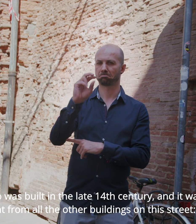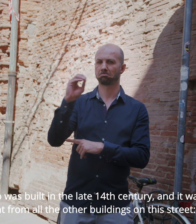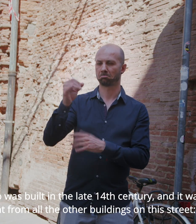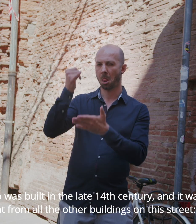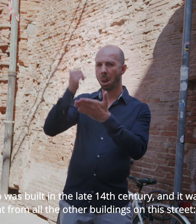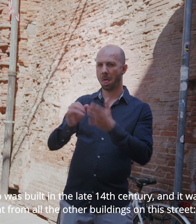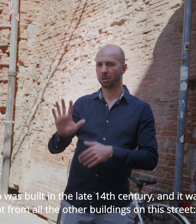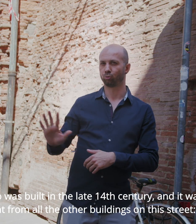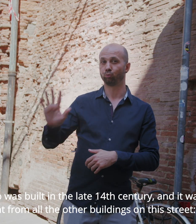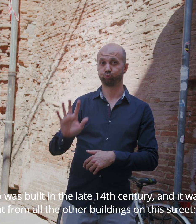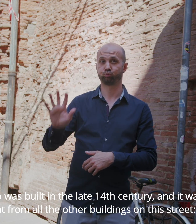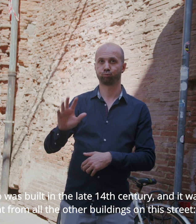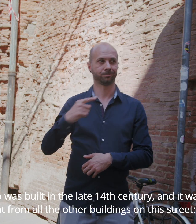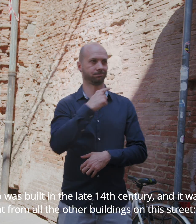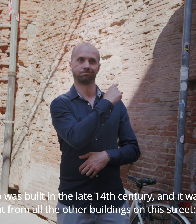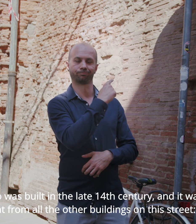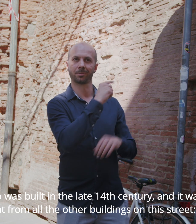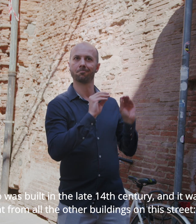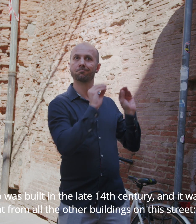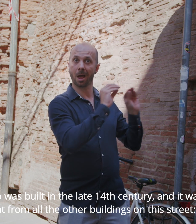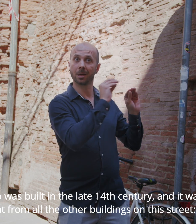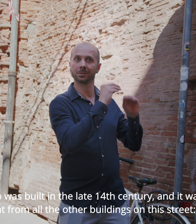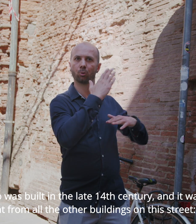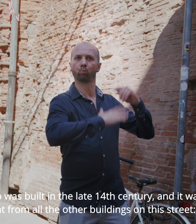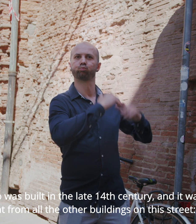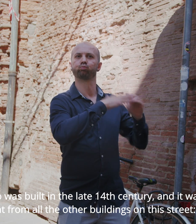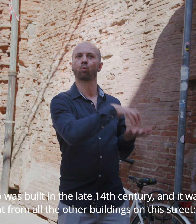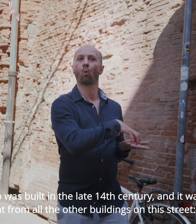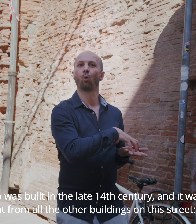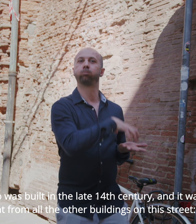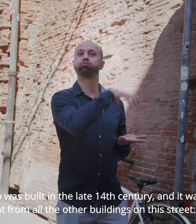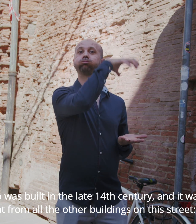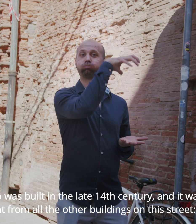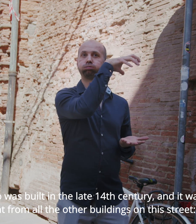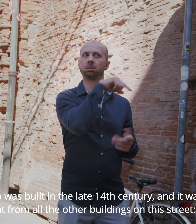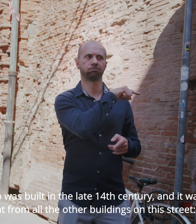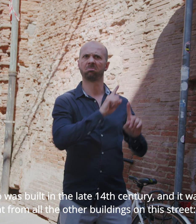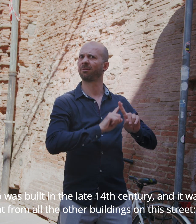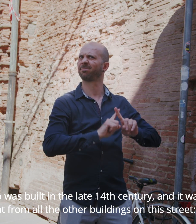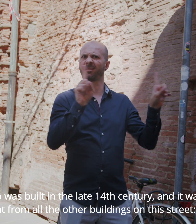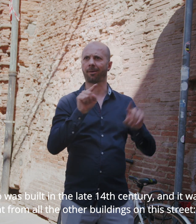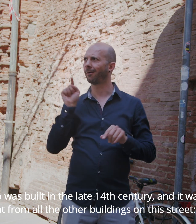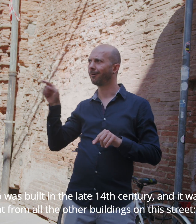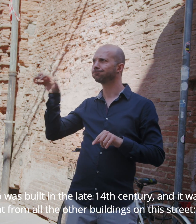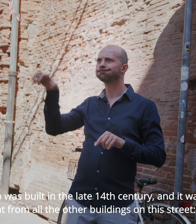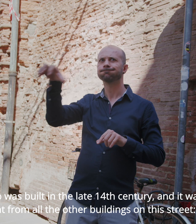The Magazzino was built in the late 14th century, and it was very different from all the other buildings on this street.